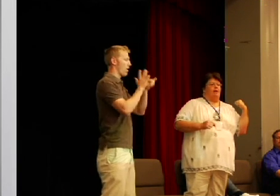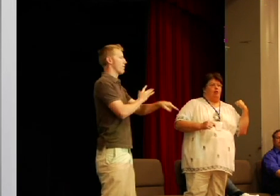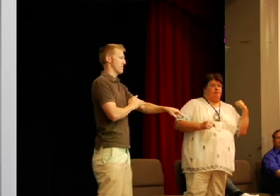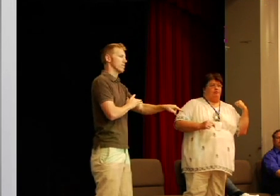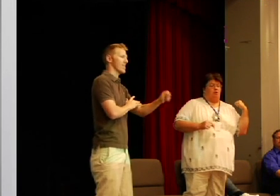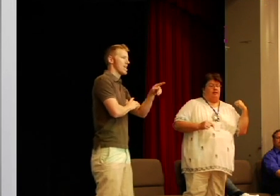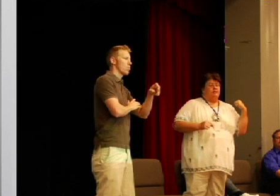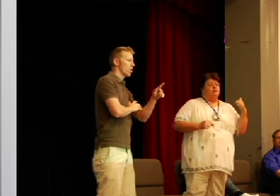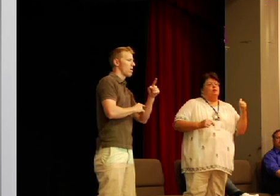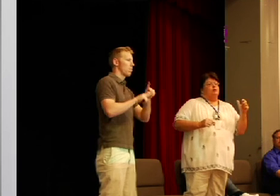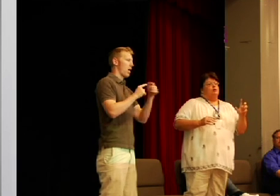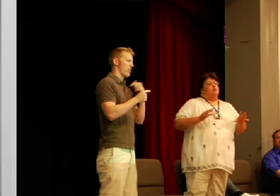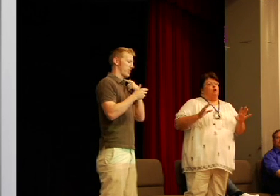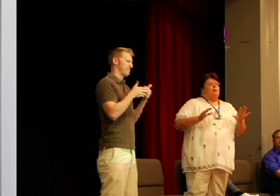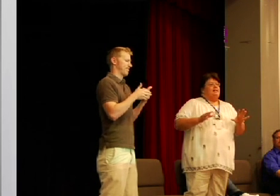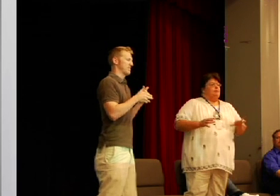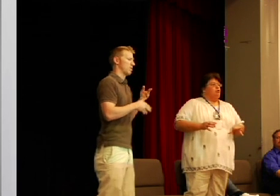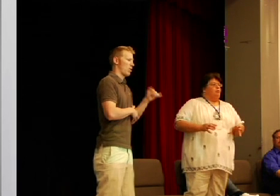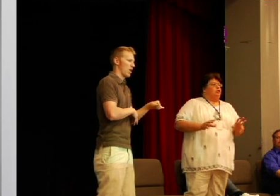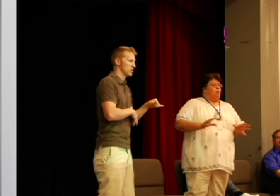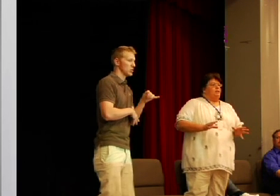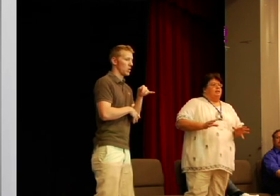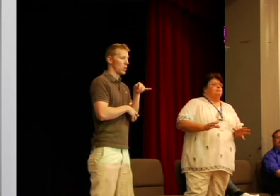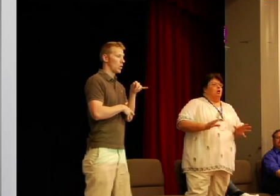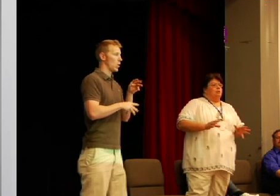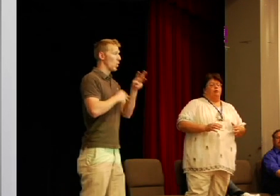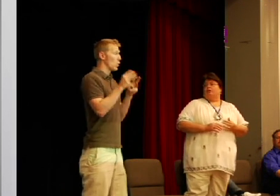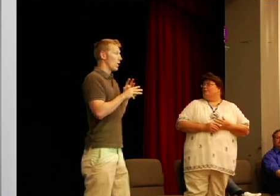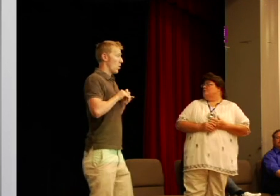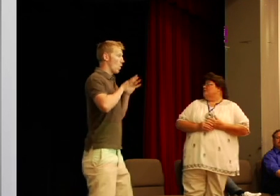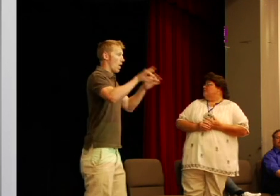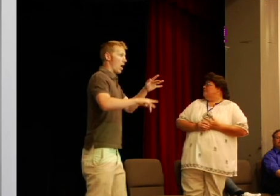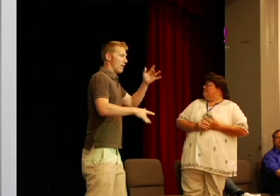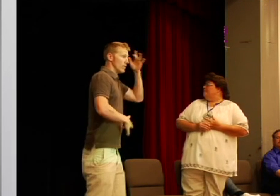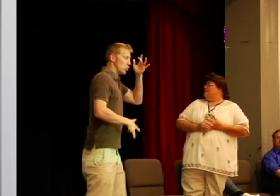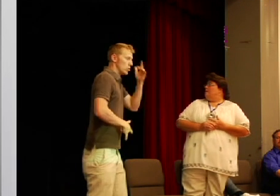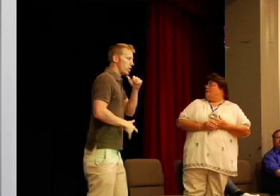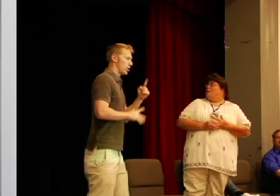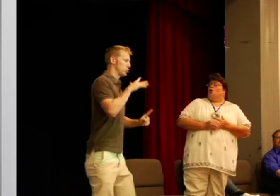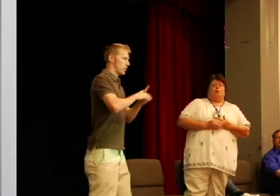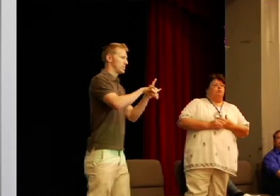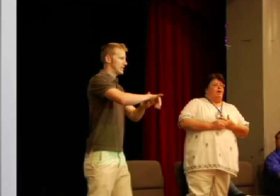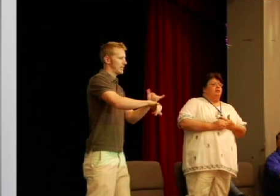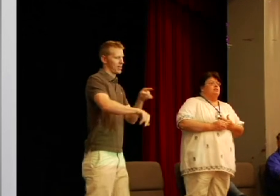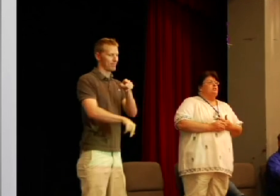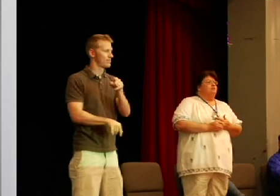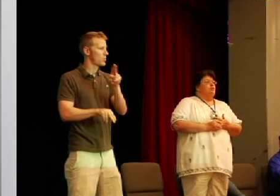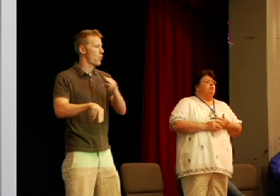around a little bit before then so pandemics don't always show up at the same time as regular flu seasons with the regular seasonal flu